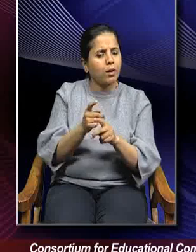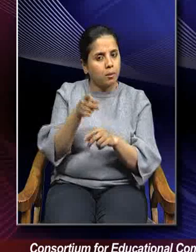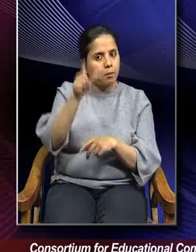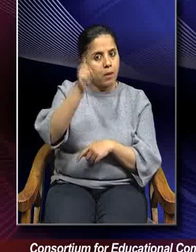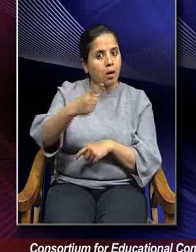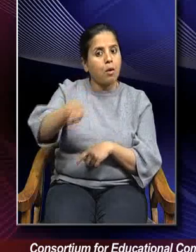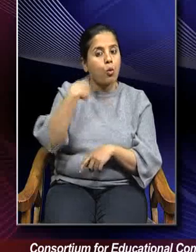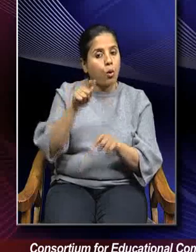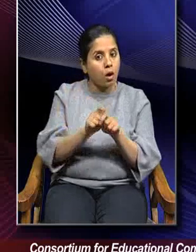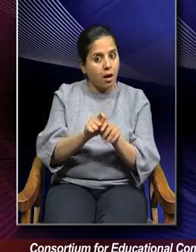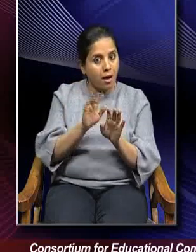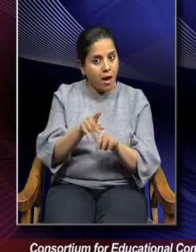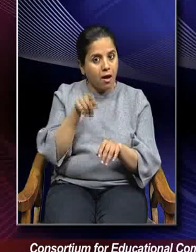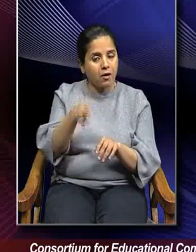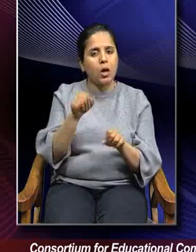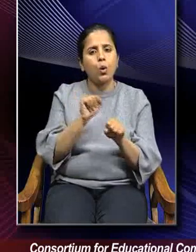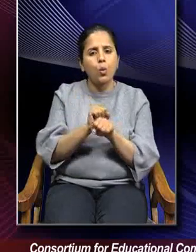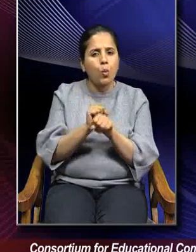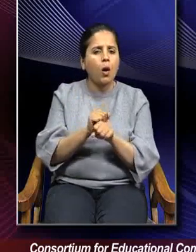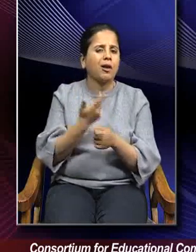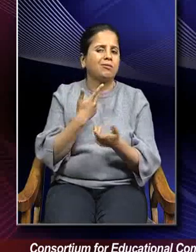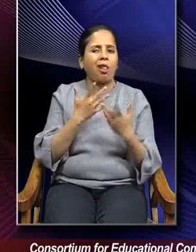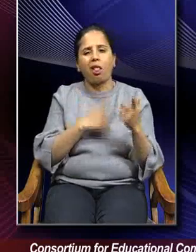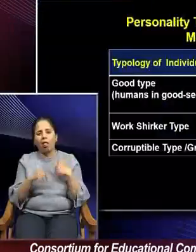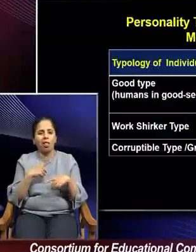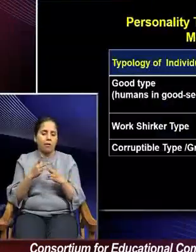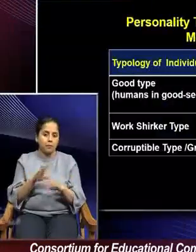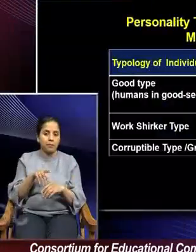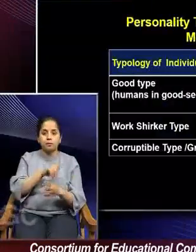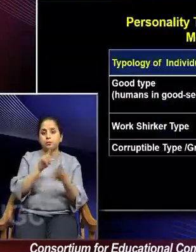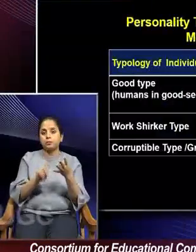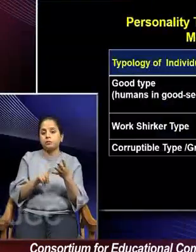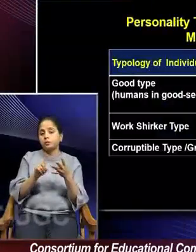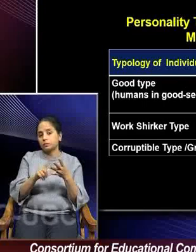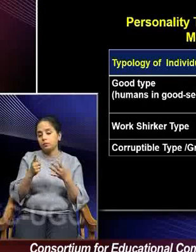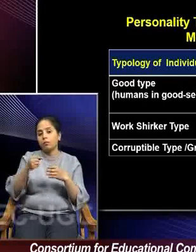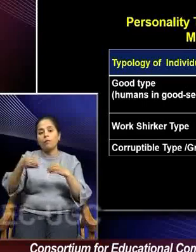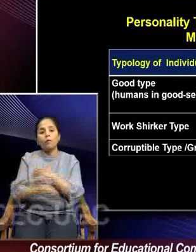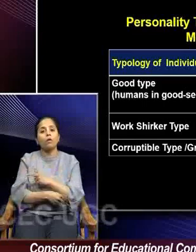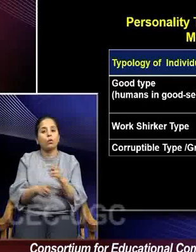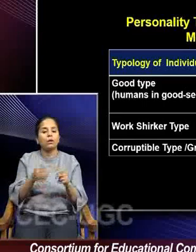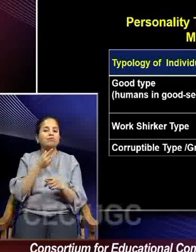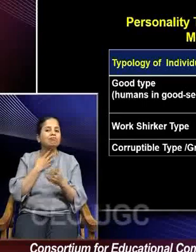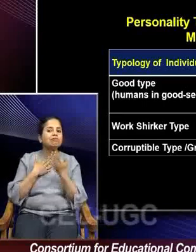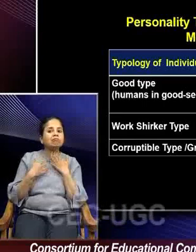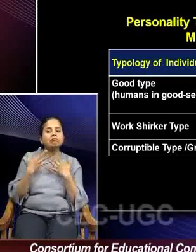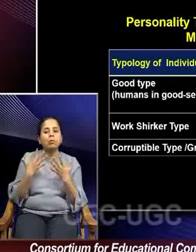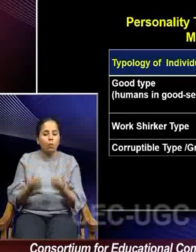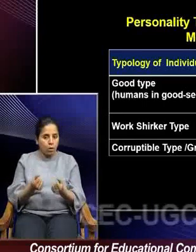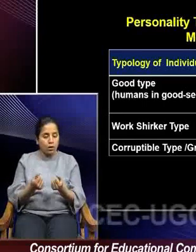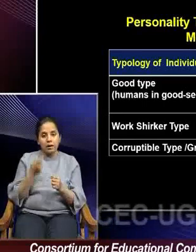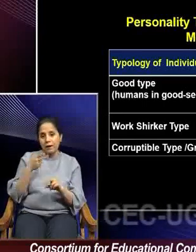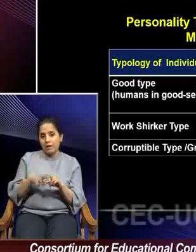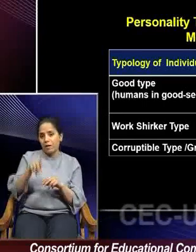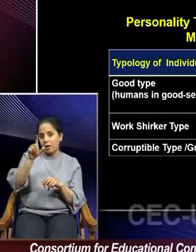who is having work shirker type. The third one is corruptible type that is greed. If the